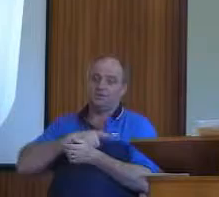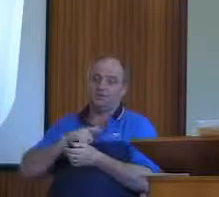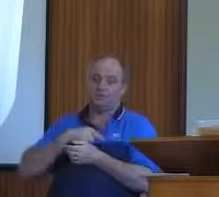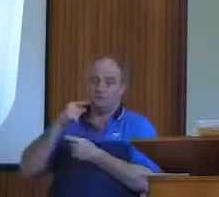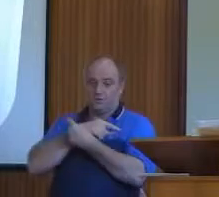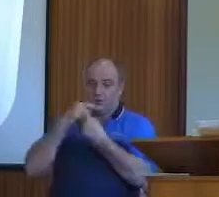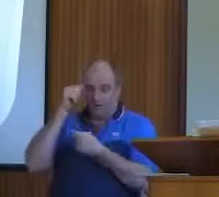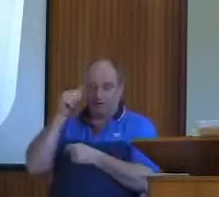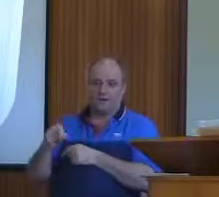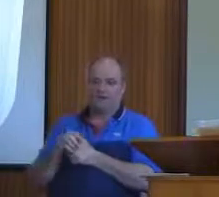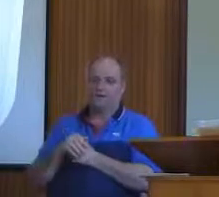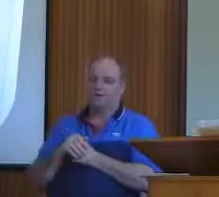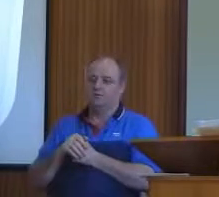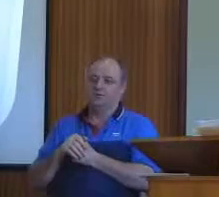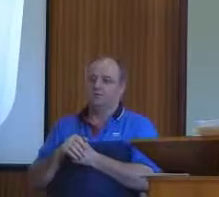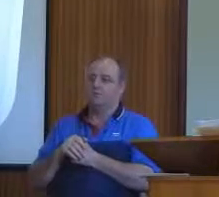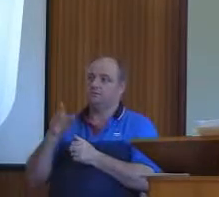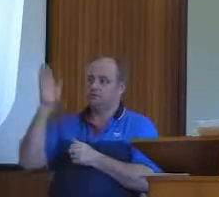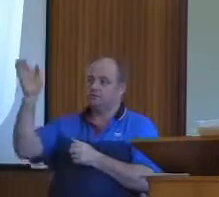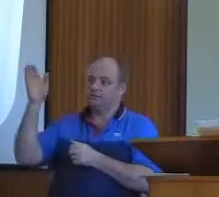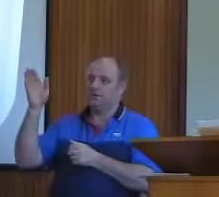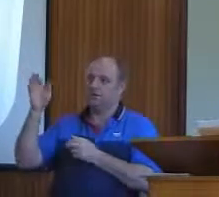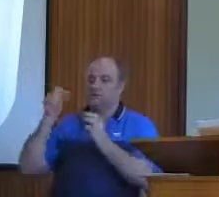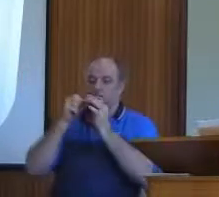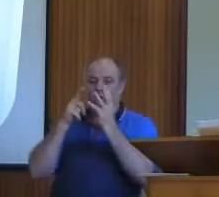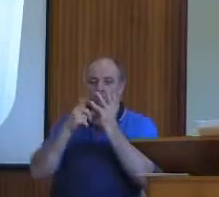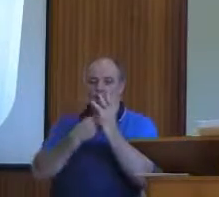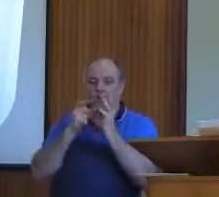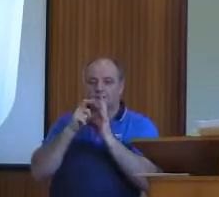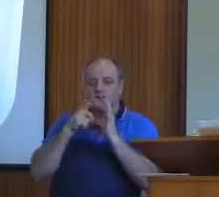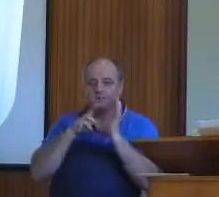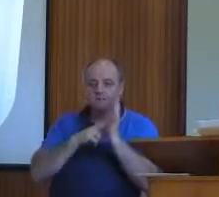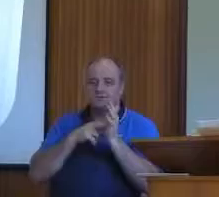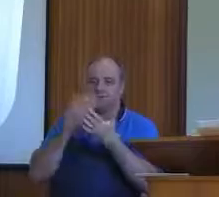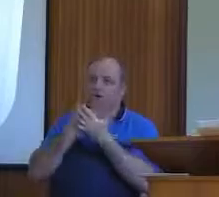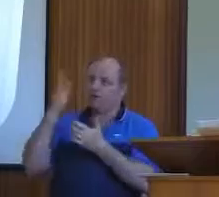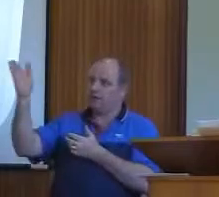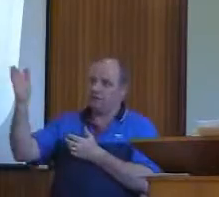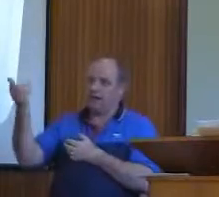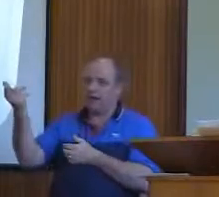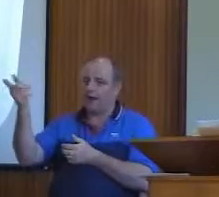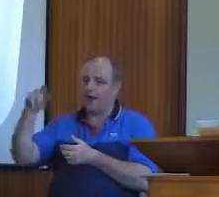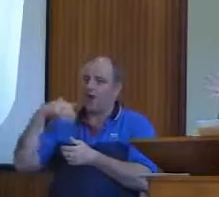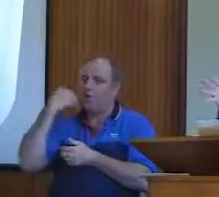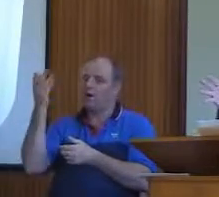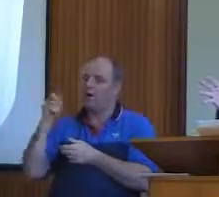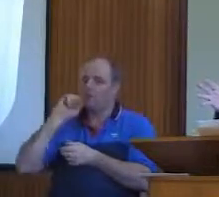always faithful. But the wonderful thing is that having been shown the reality of Christian